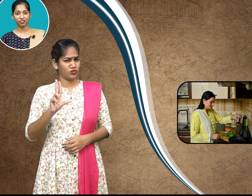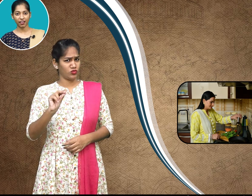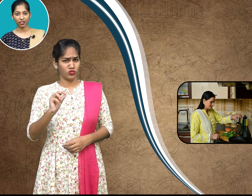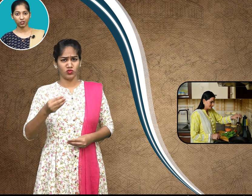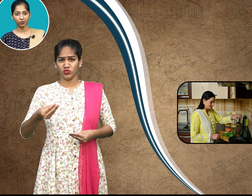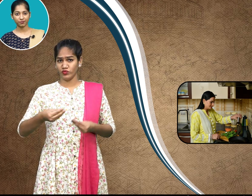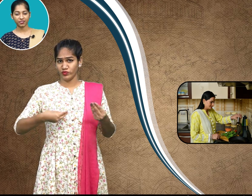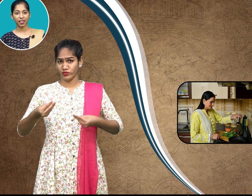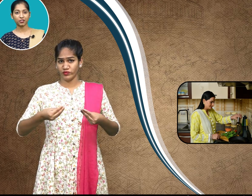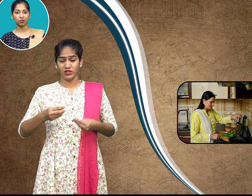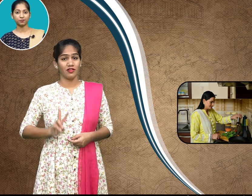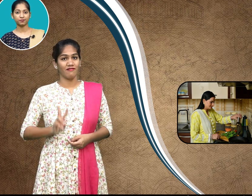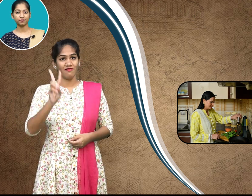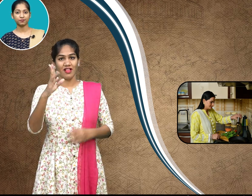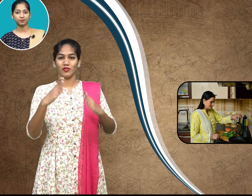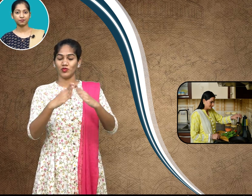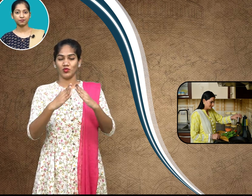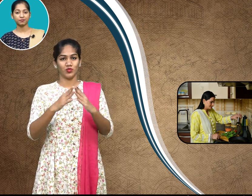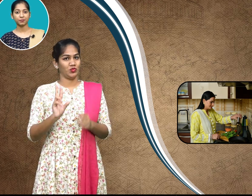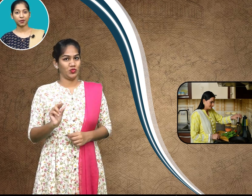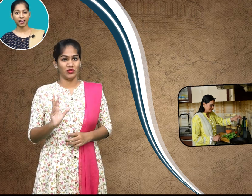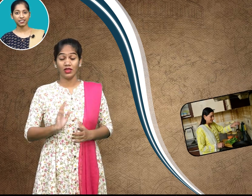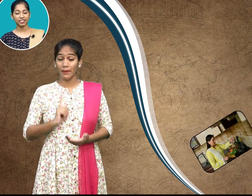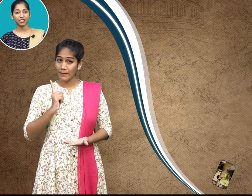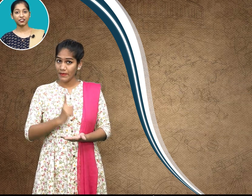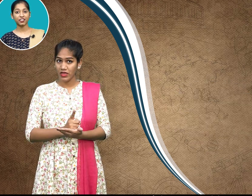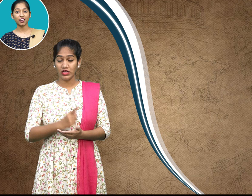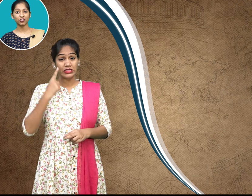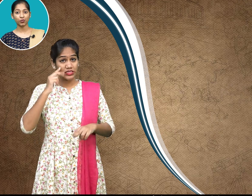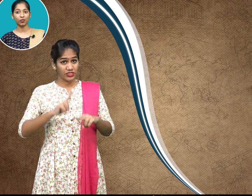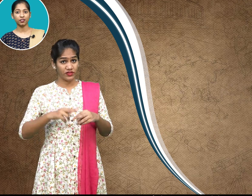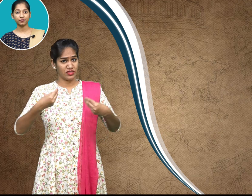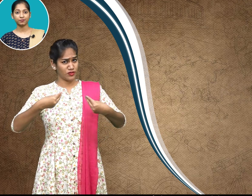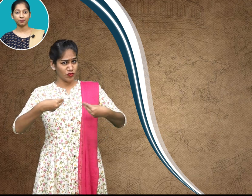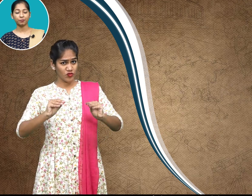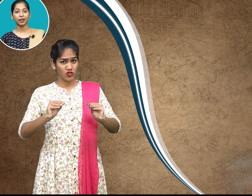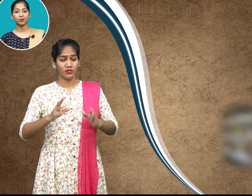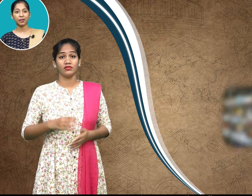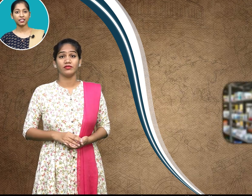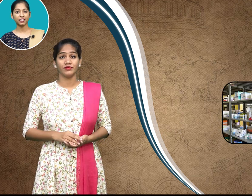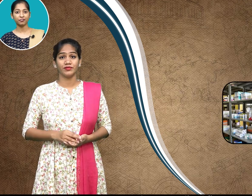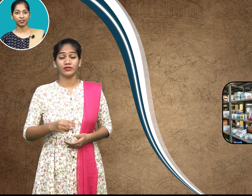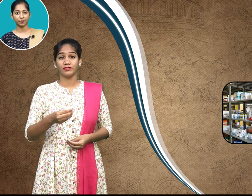value at home but if they are sold by a medical firm